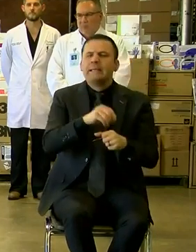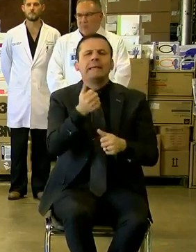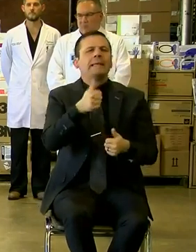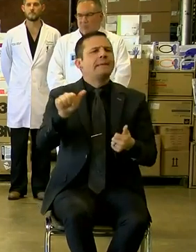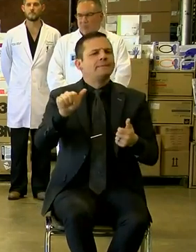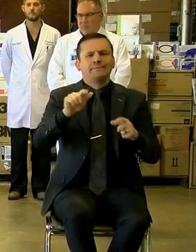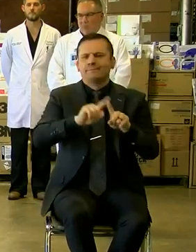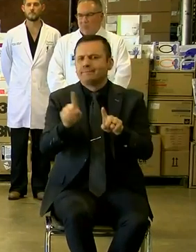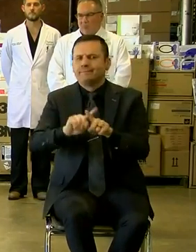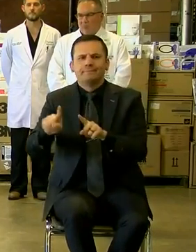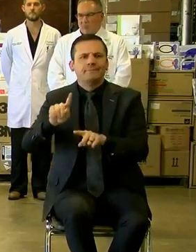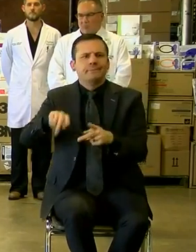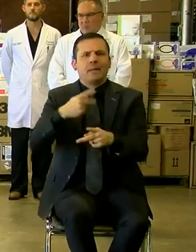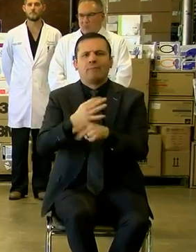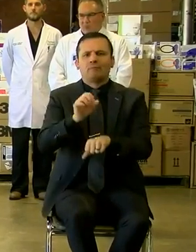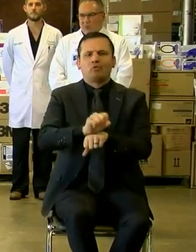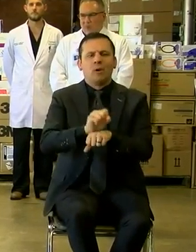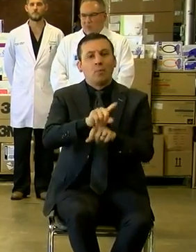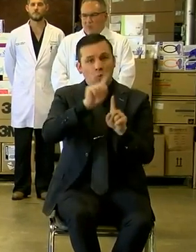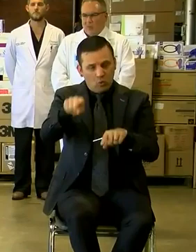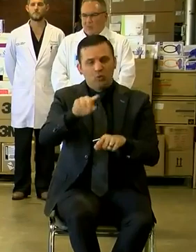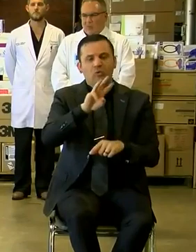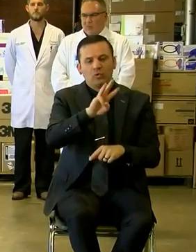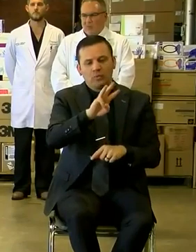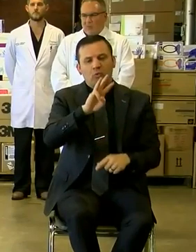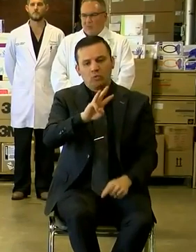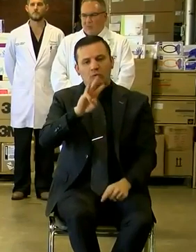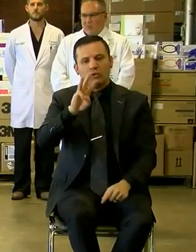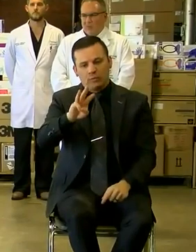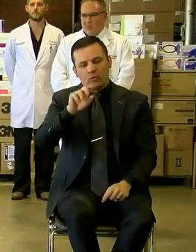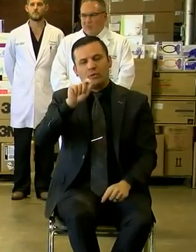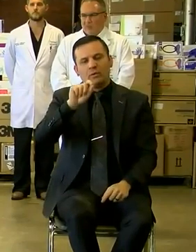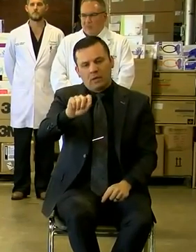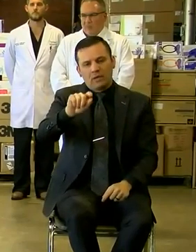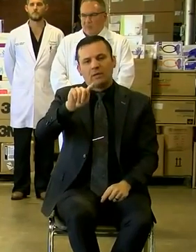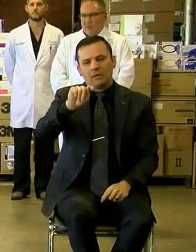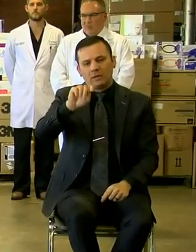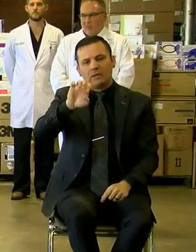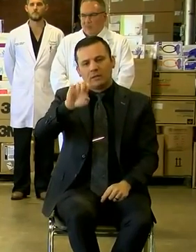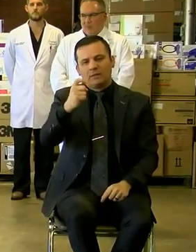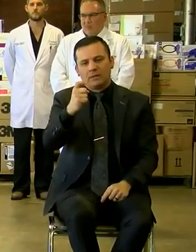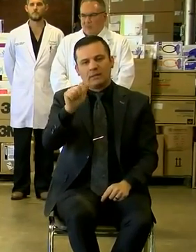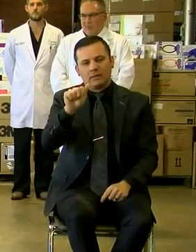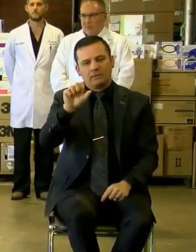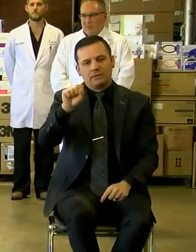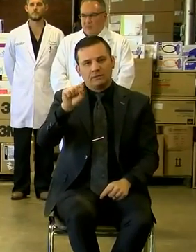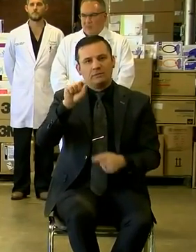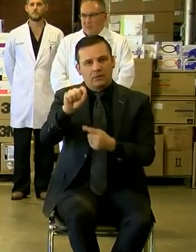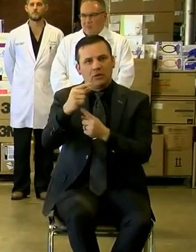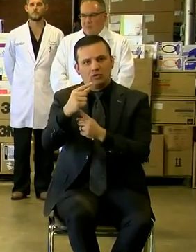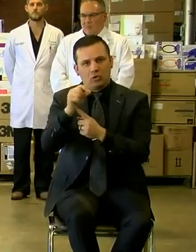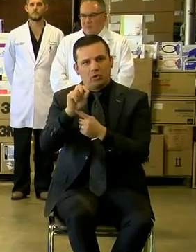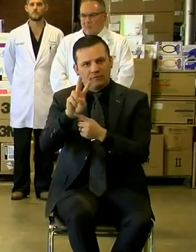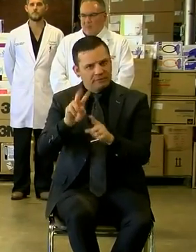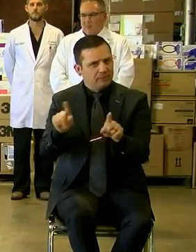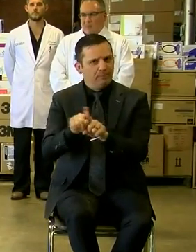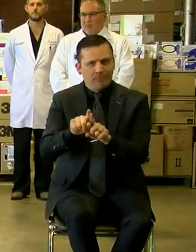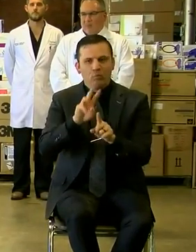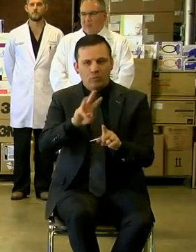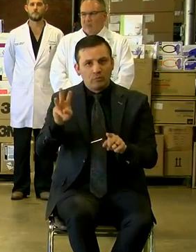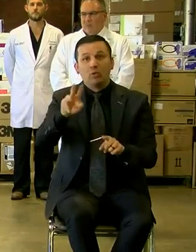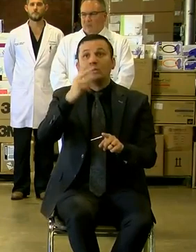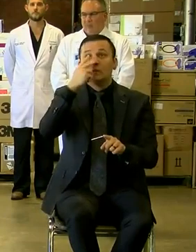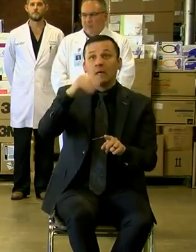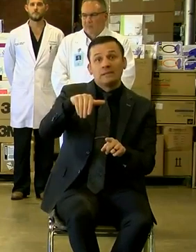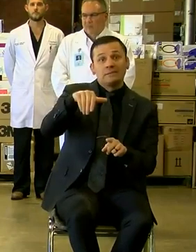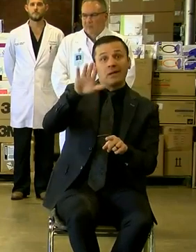whatsoever, go to www.texas.gov. And you'll find at the top of